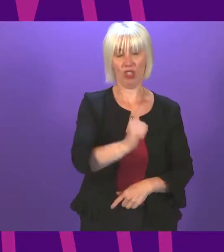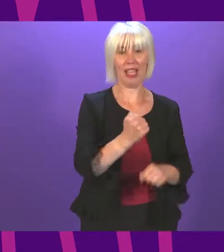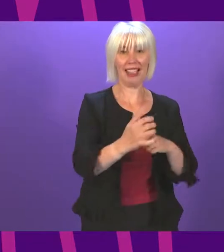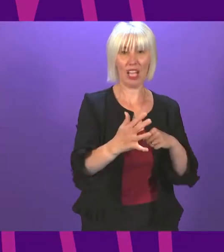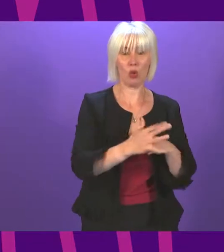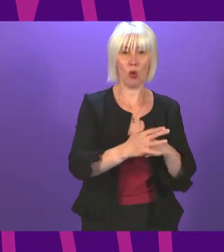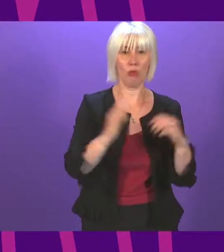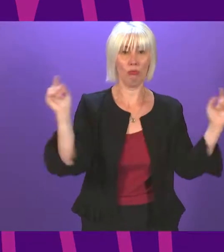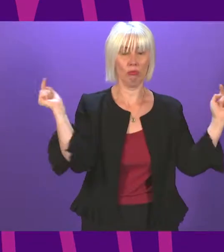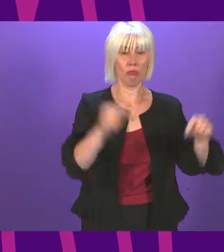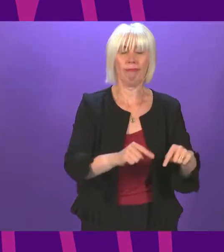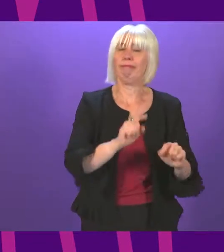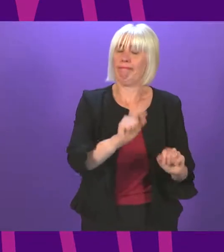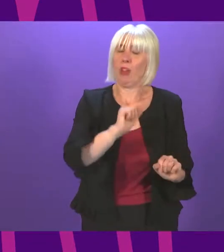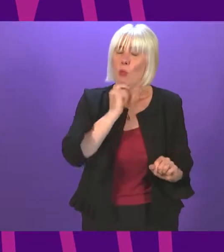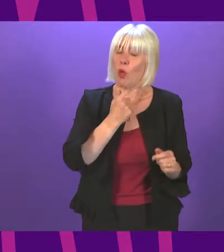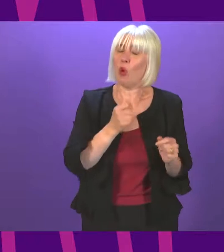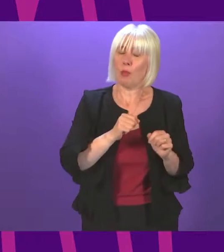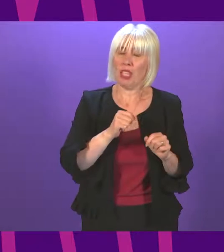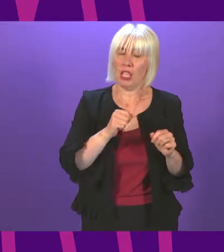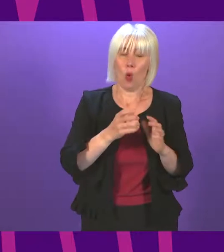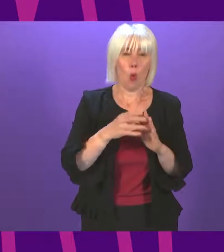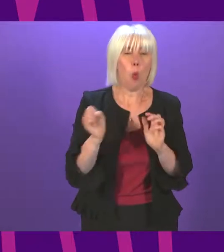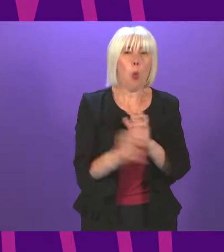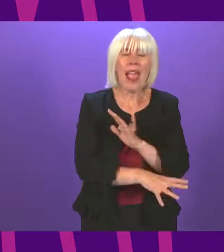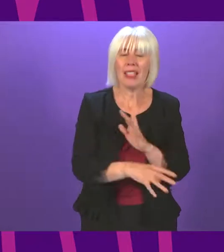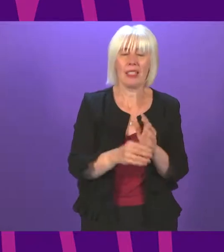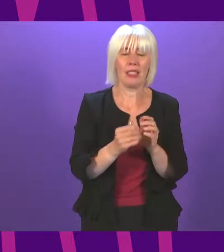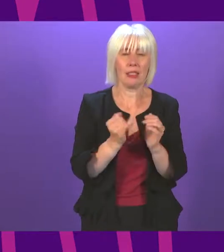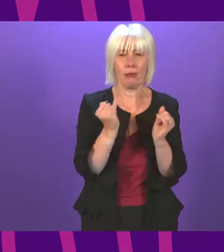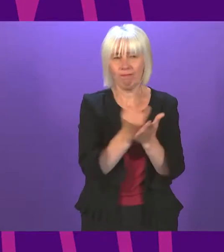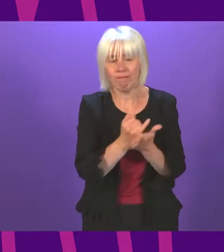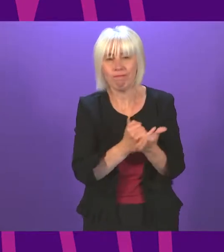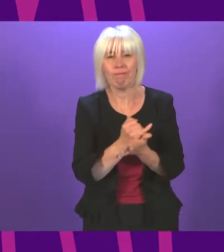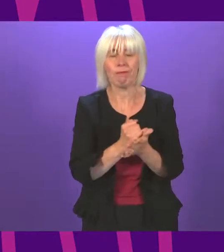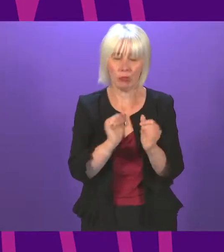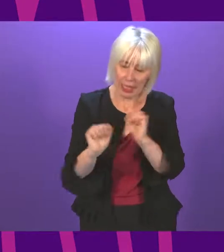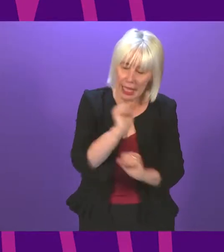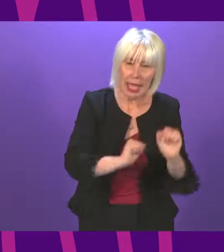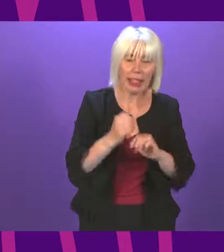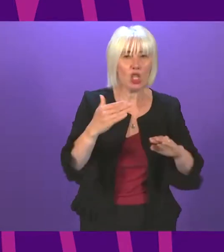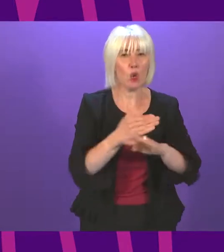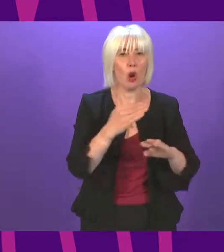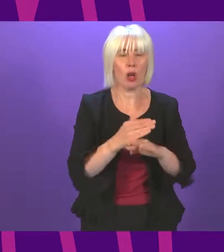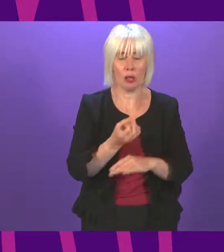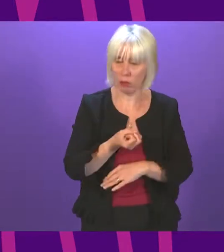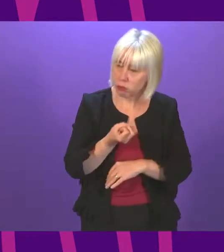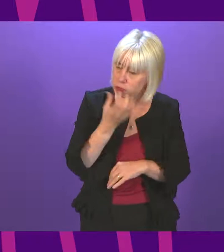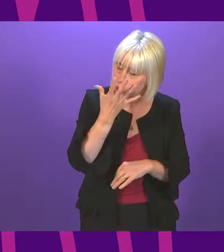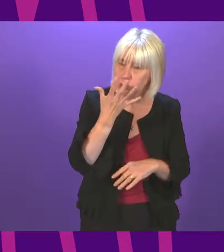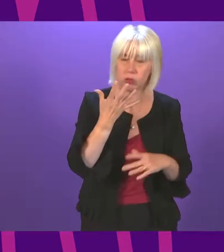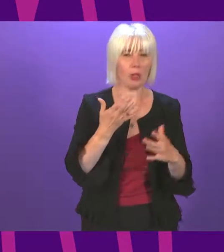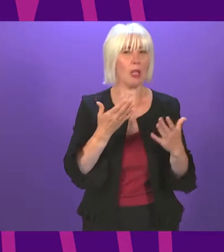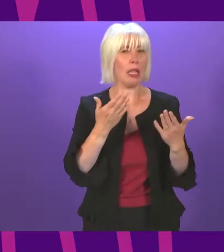dangerous, inspiring waste crisis. We're cleansing workers. Cleansing workers are shamefully compared to the far right